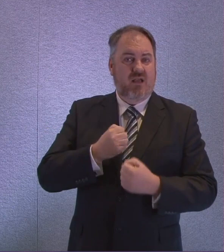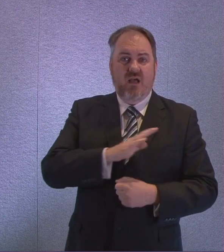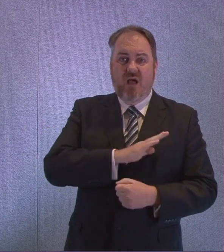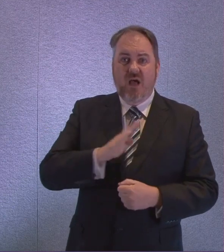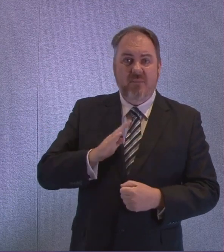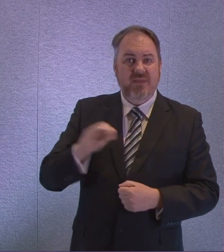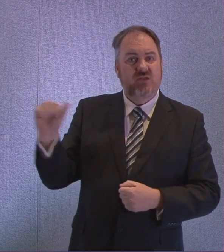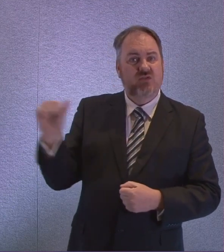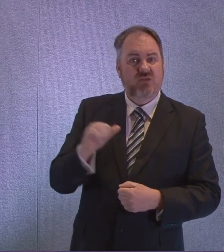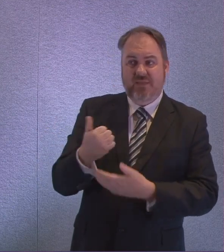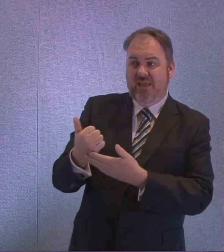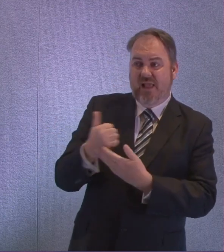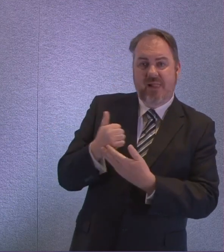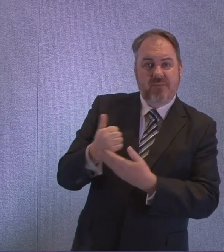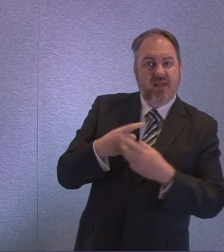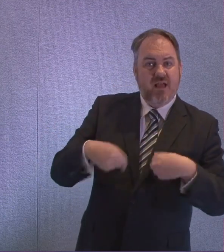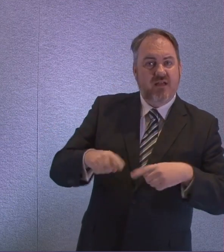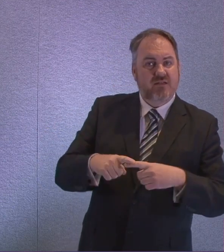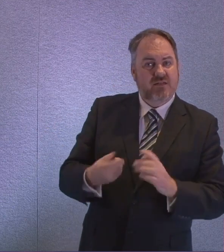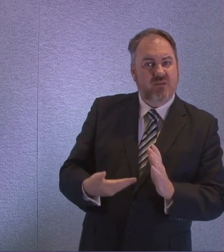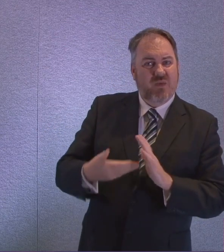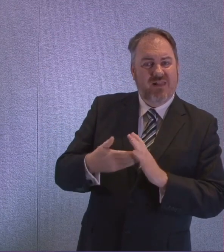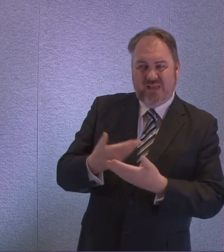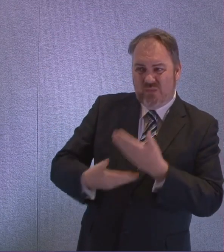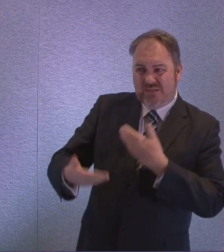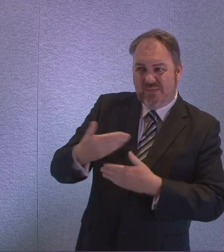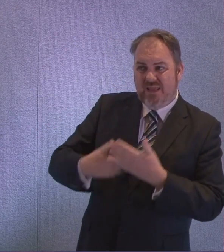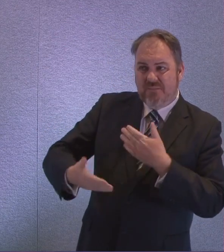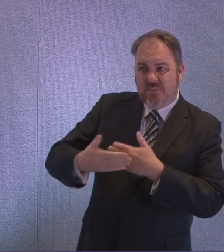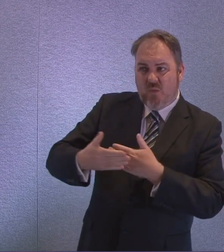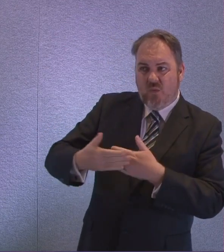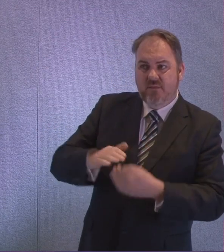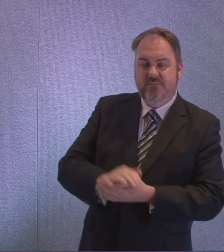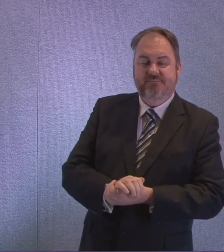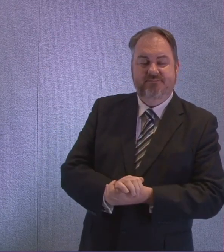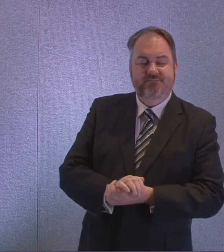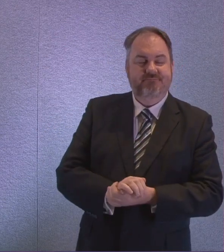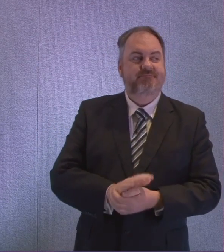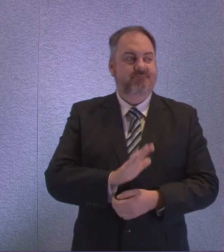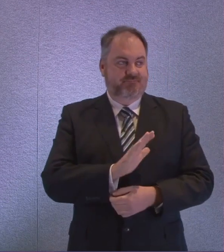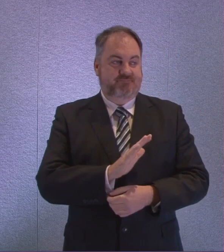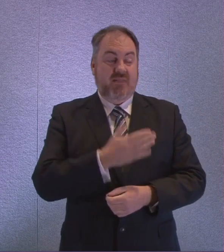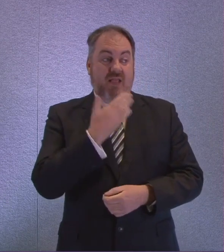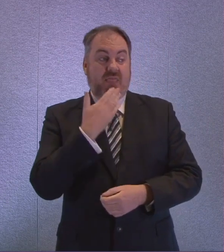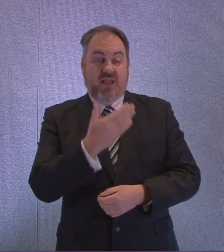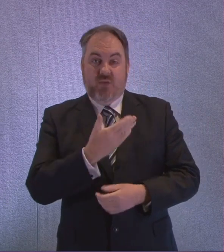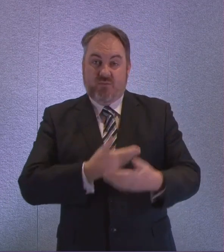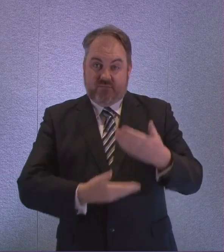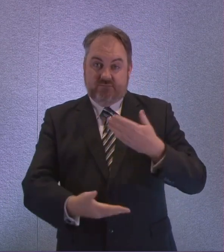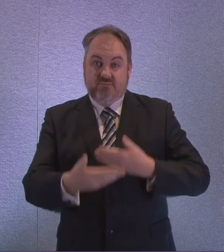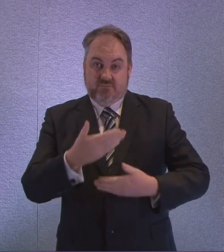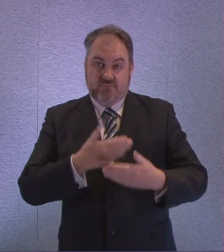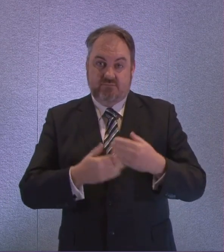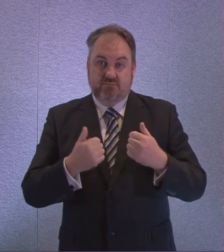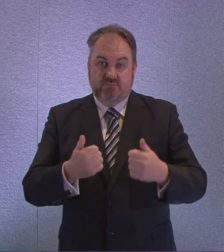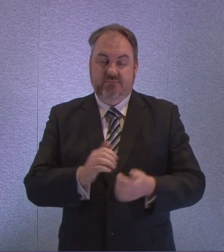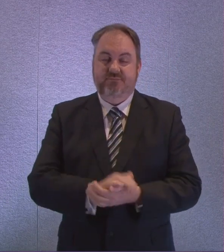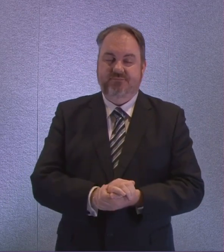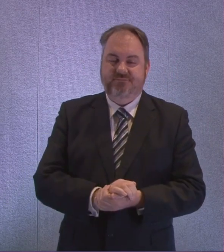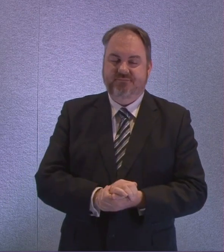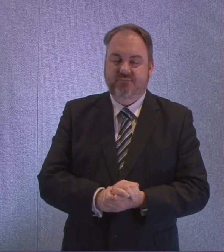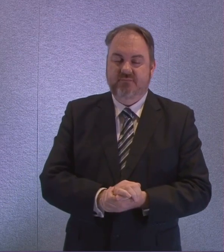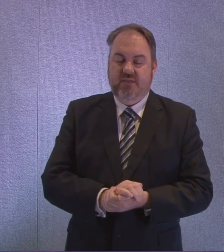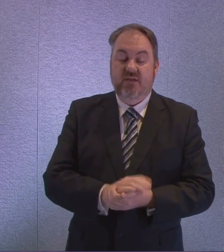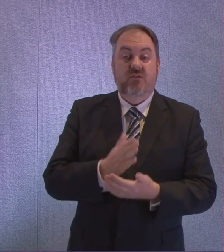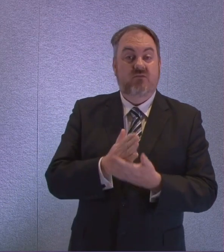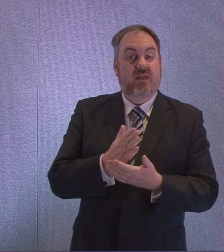necessary, as they've helped elsewhere. Well, thank you. Thank you for that question. I should say just at the start,